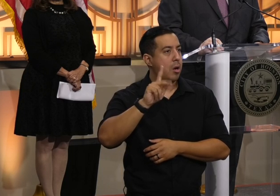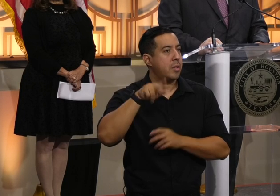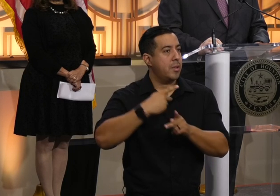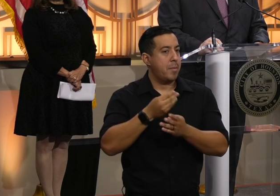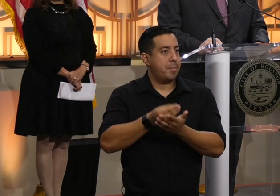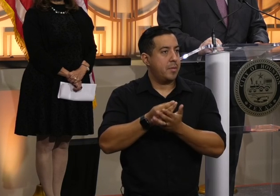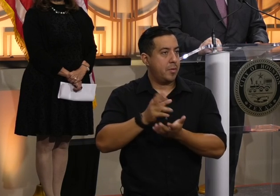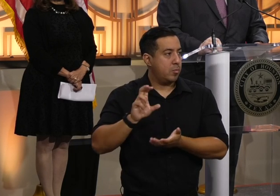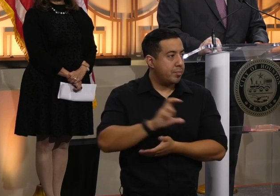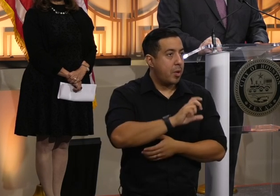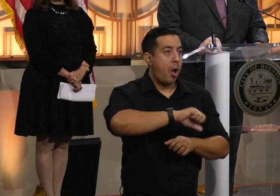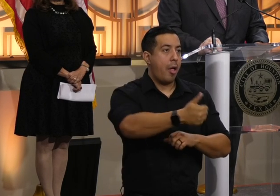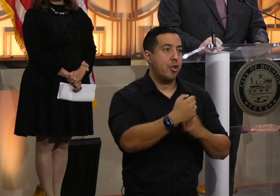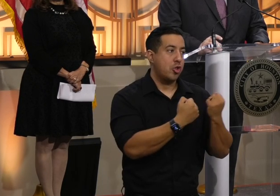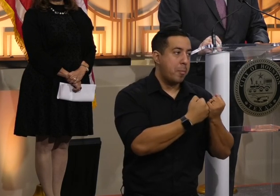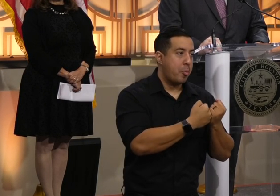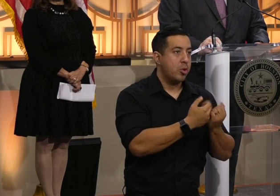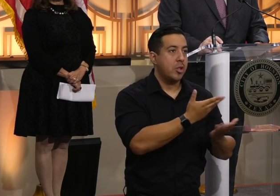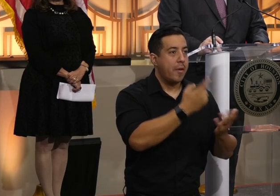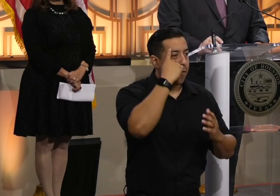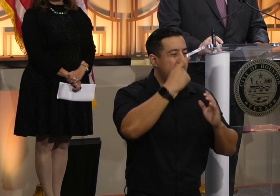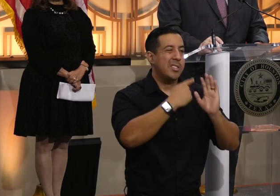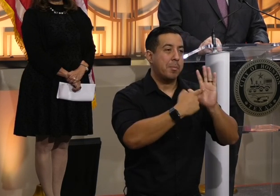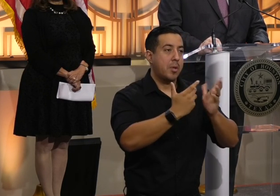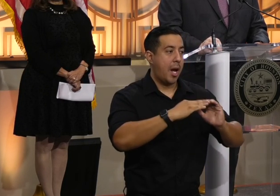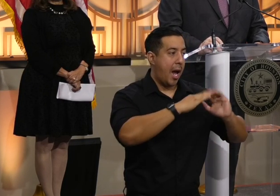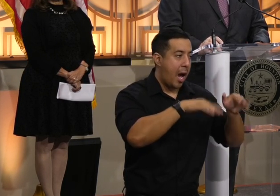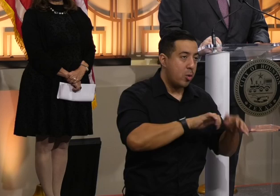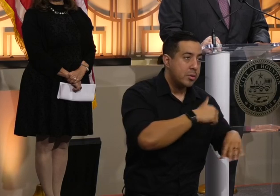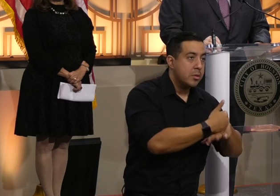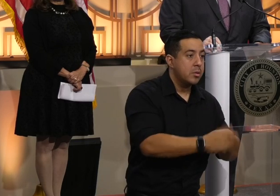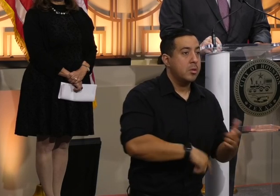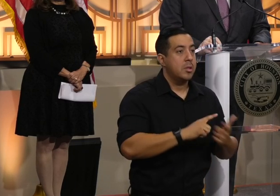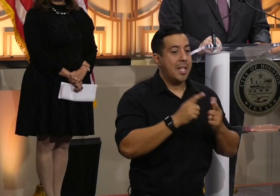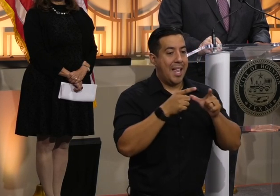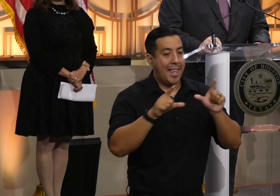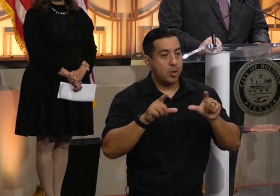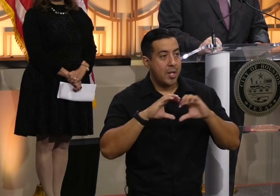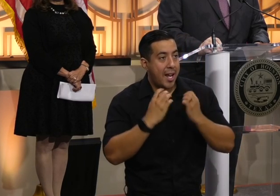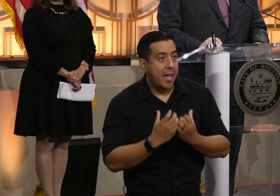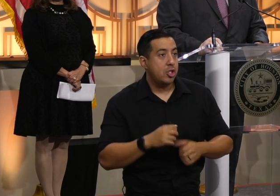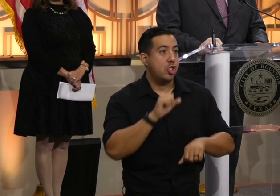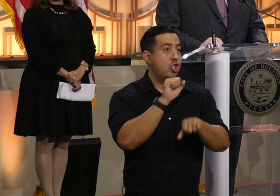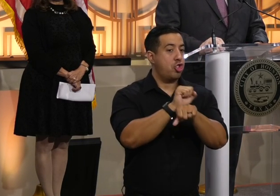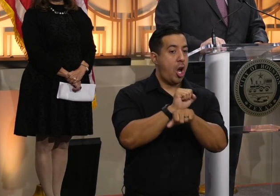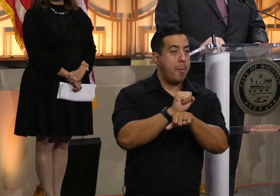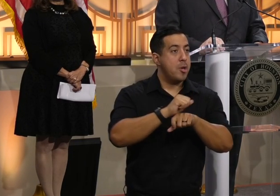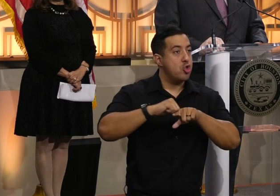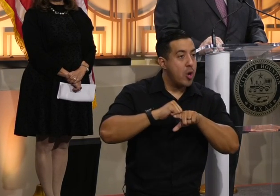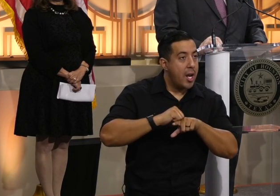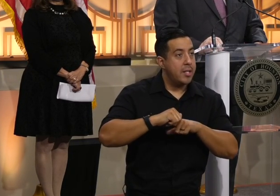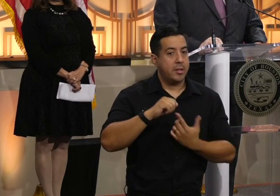resettlement and other support services such as housing, English language classes, job training, and case management for